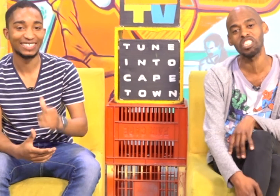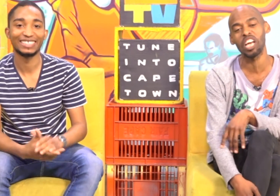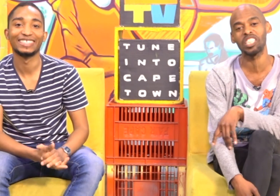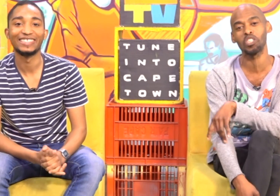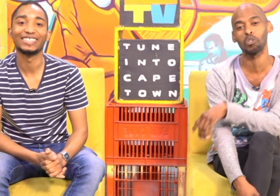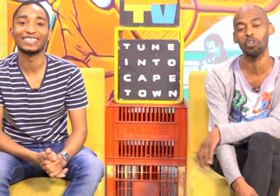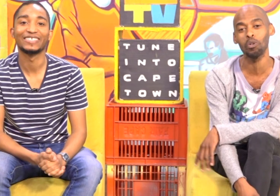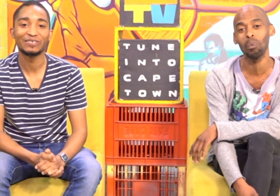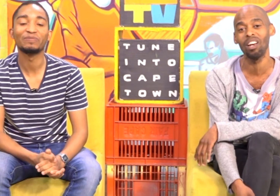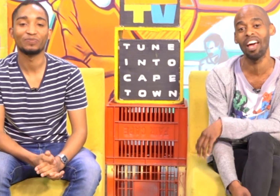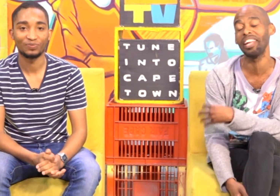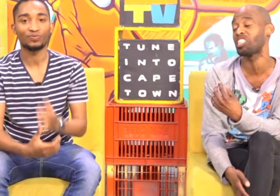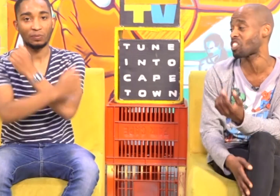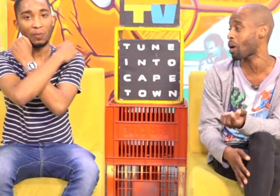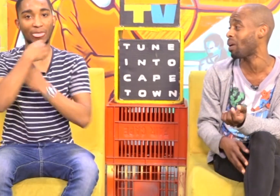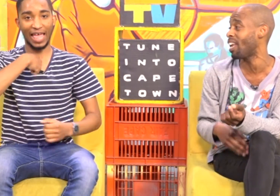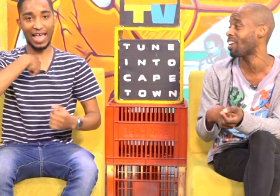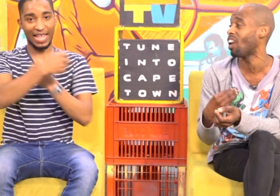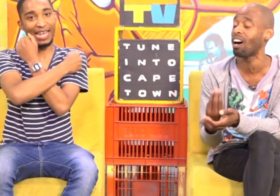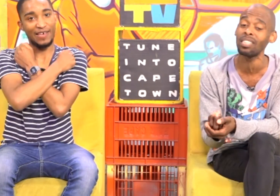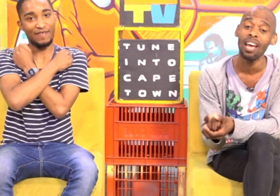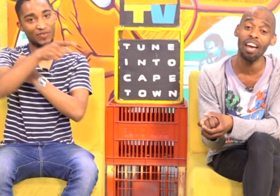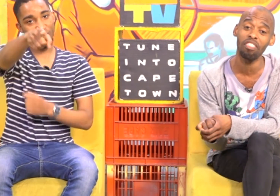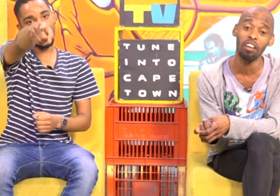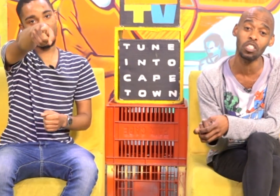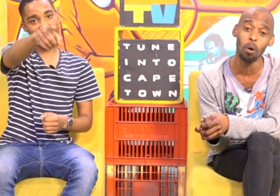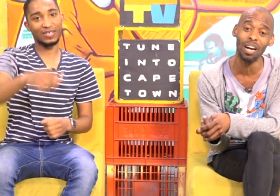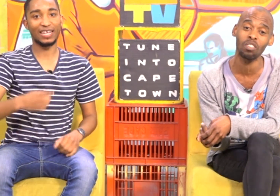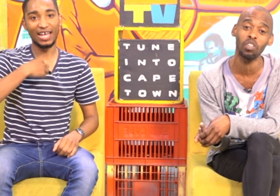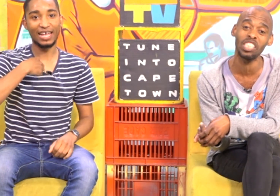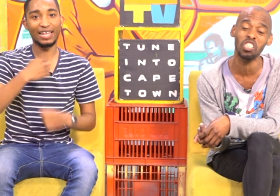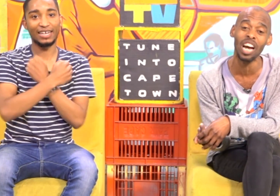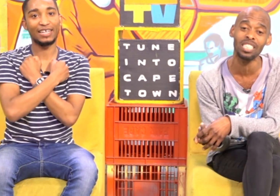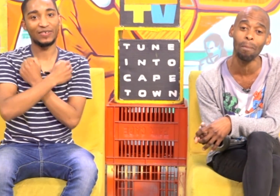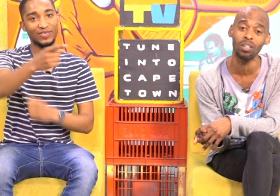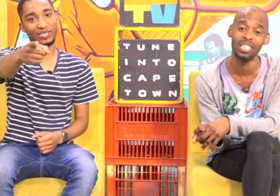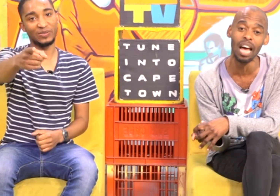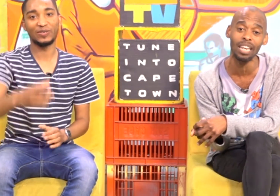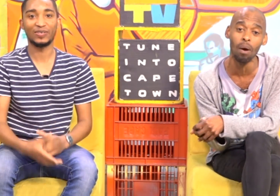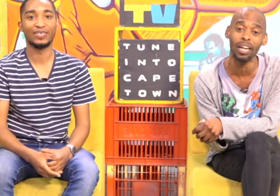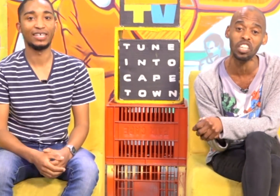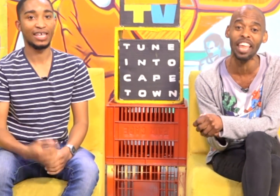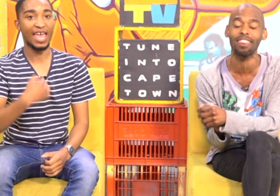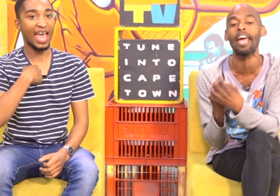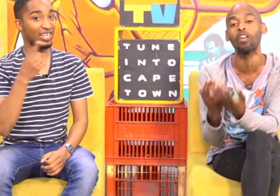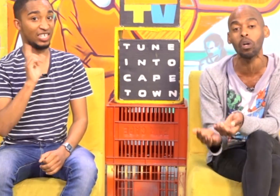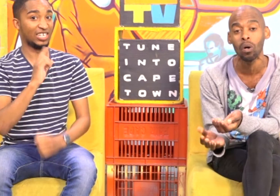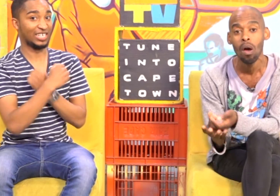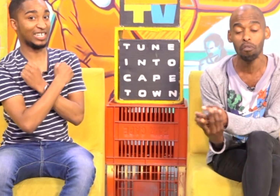Chatting to you We learn each day We learn a lot And thank you so much For teaching us About your sign language And thank you For